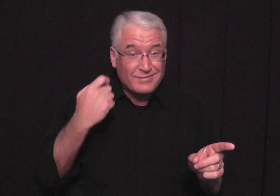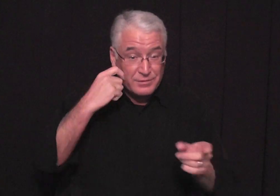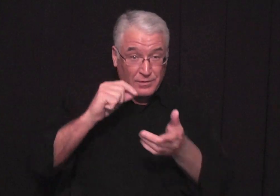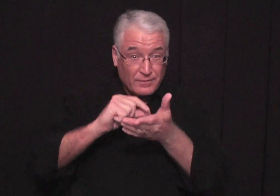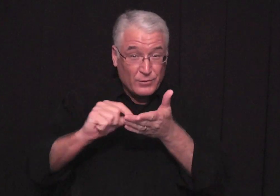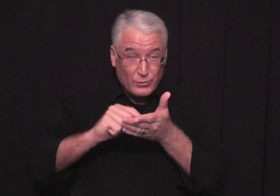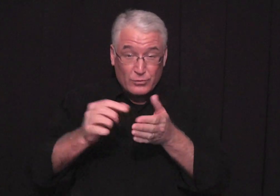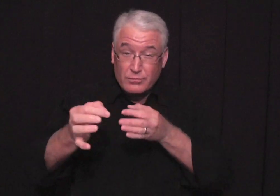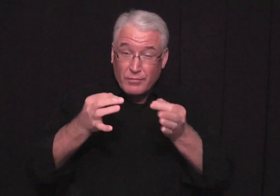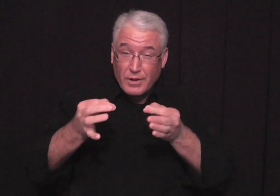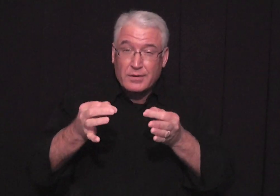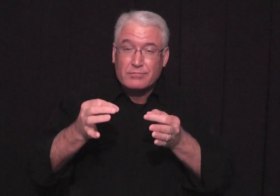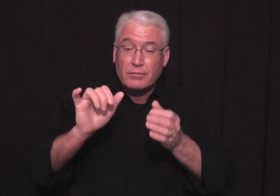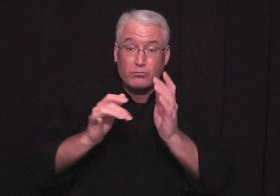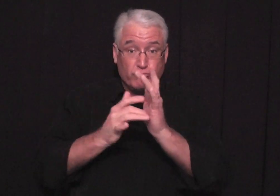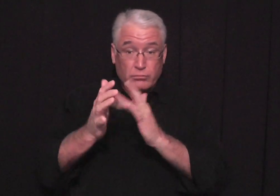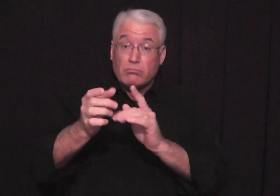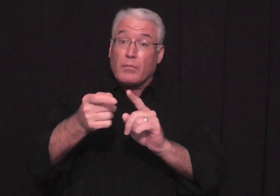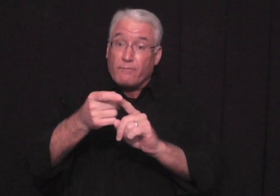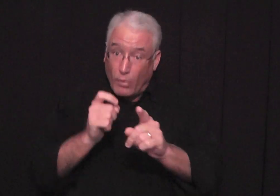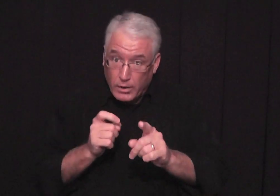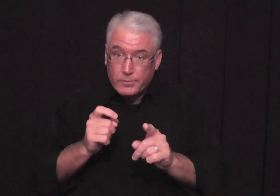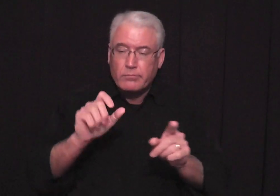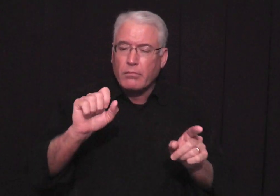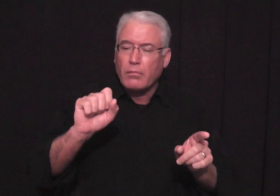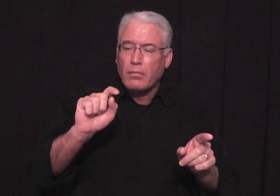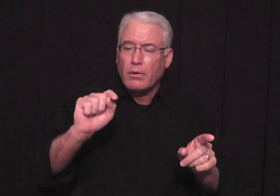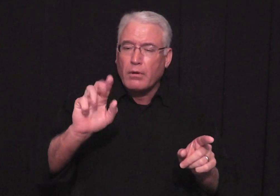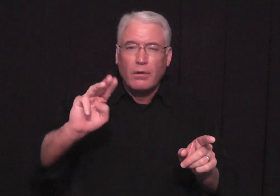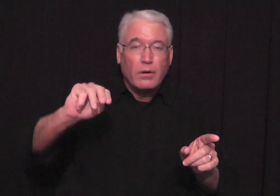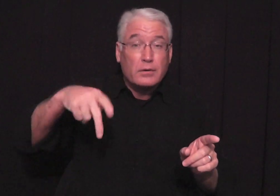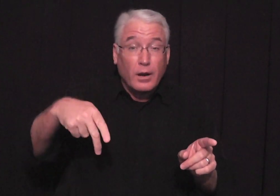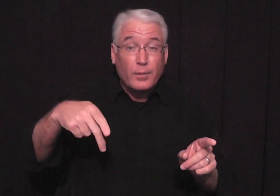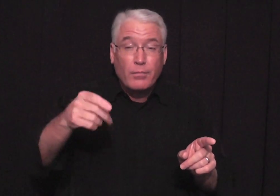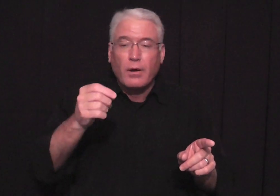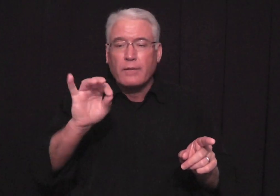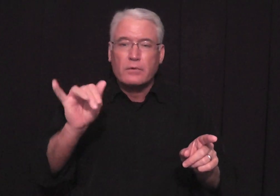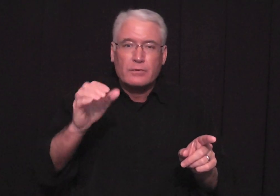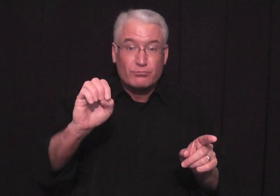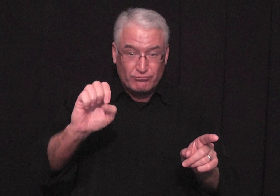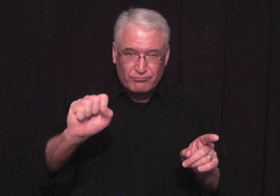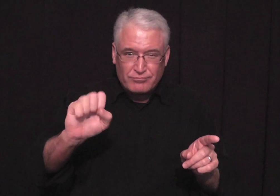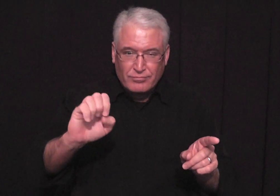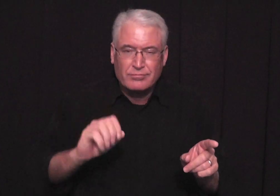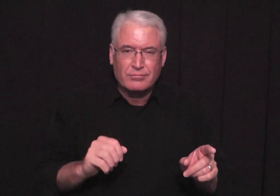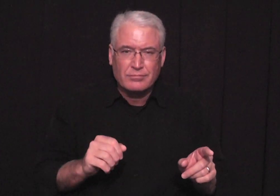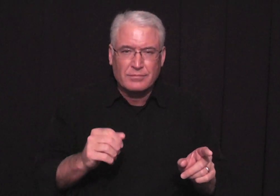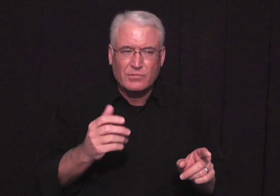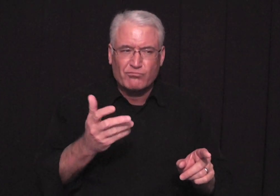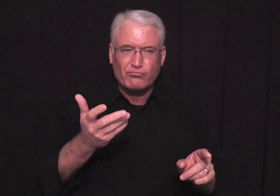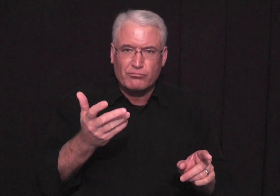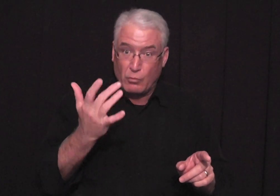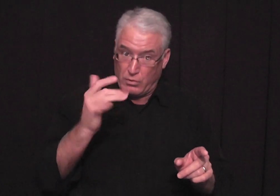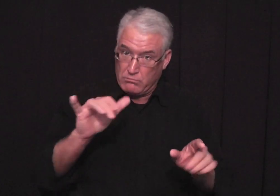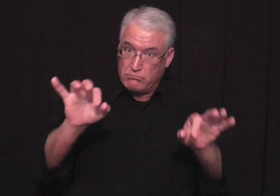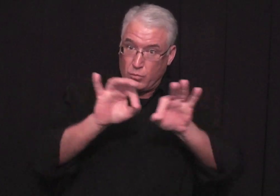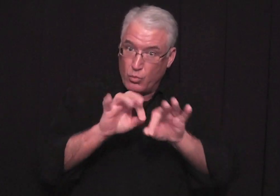from the stump of jesse there's a verse about that that jesus is from the stump of jesse well